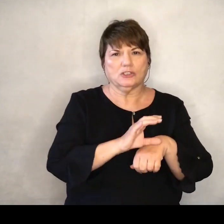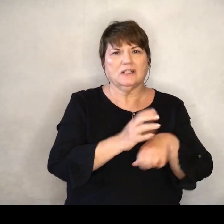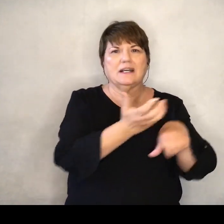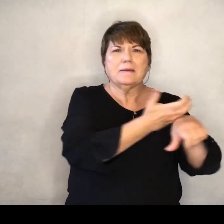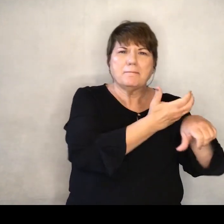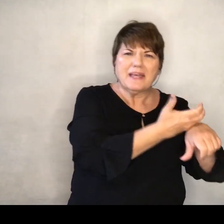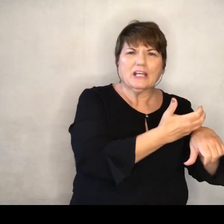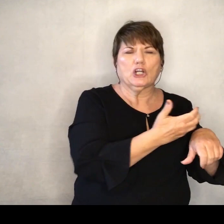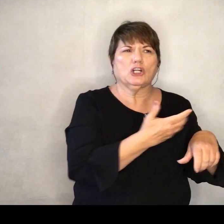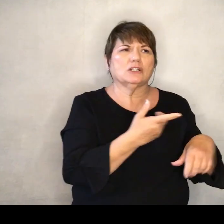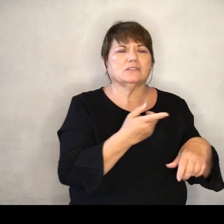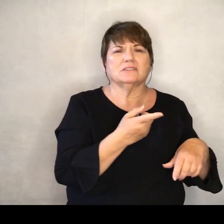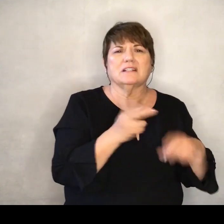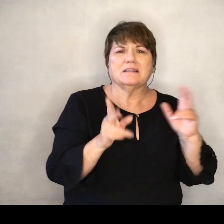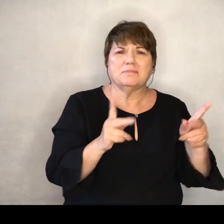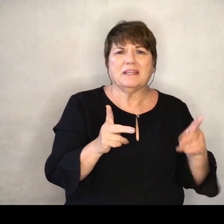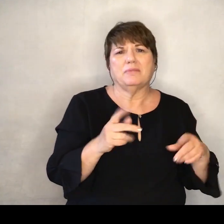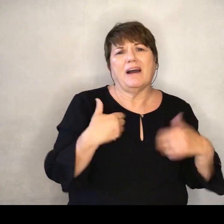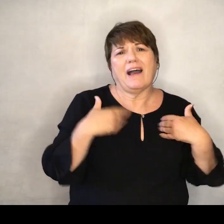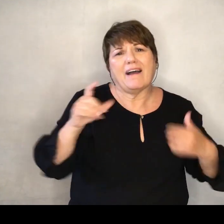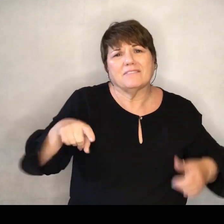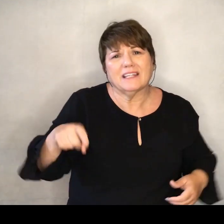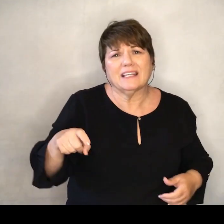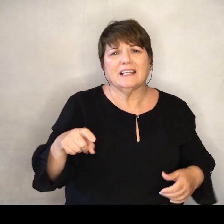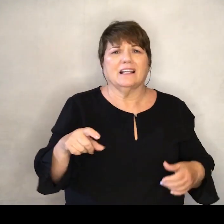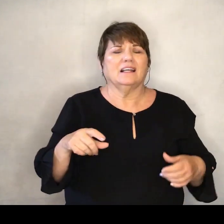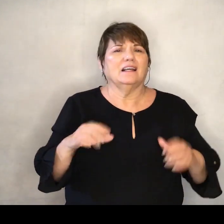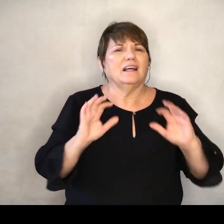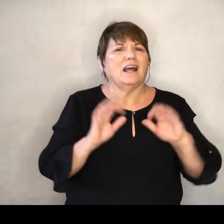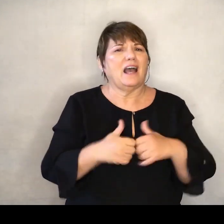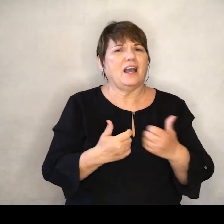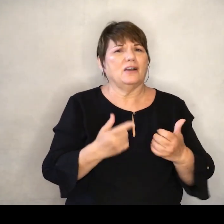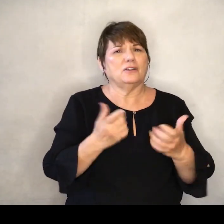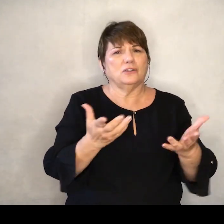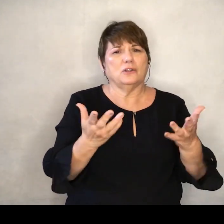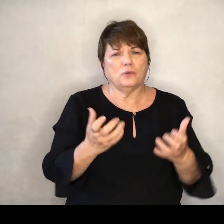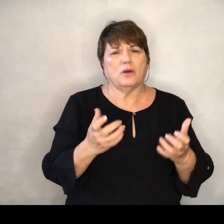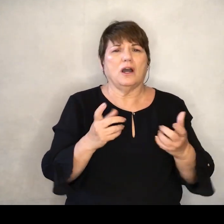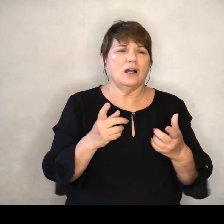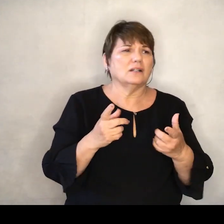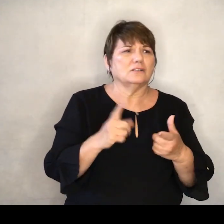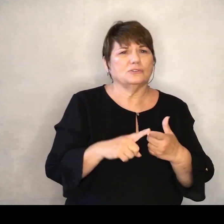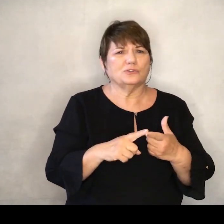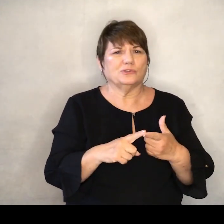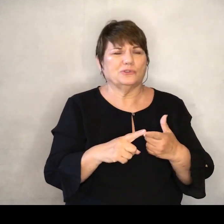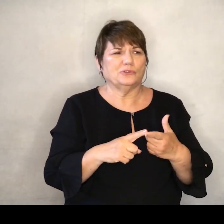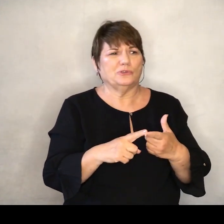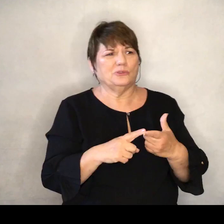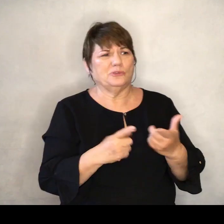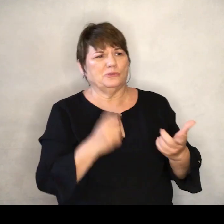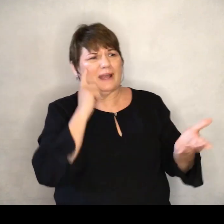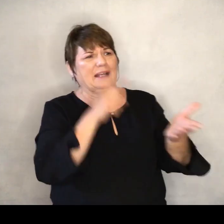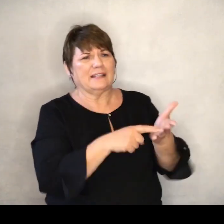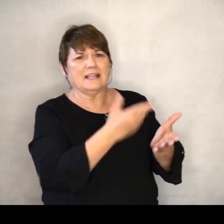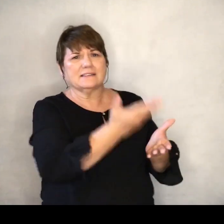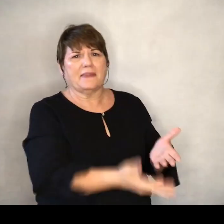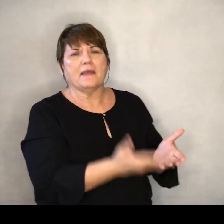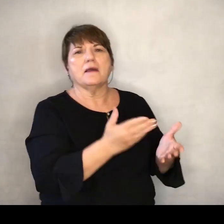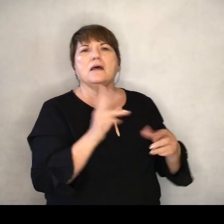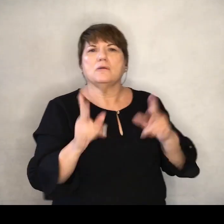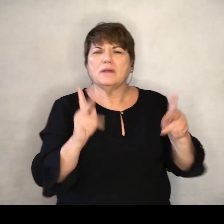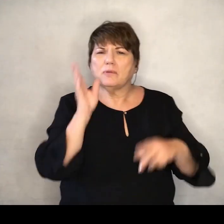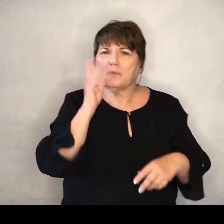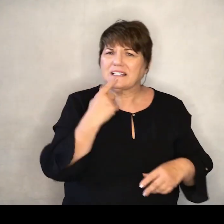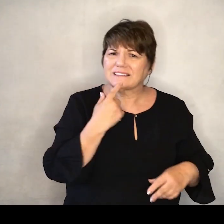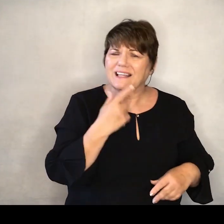Beggars, panhandlers People in need However you want to sort of Kind of characterize where they are And so people would say